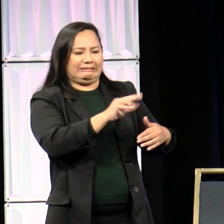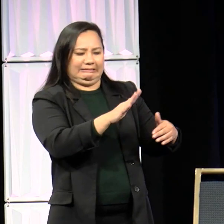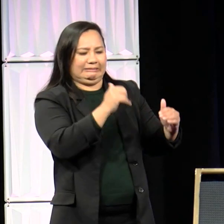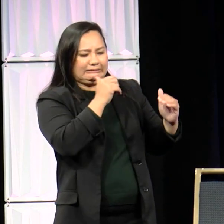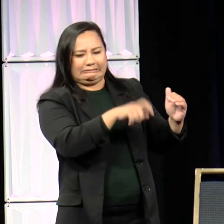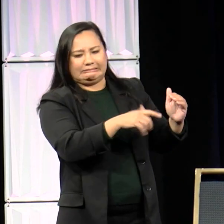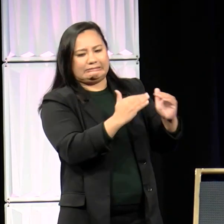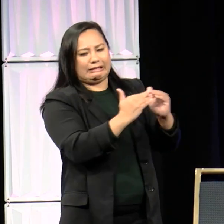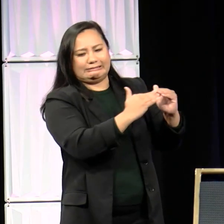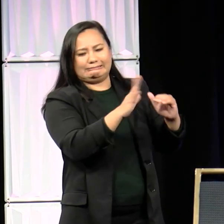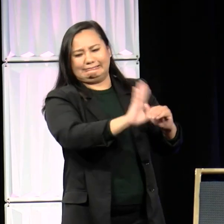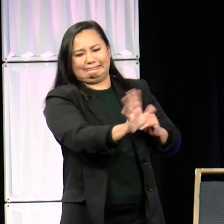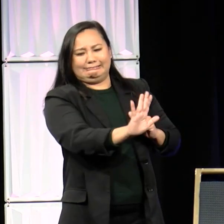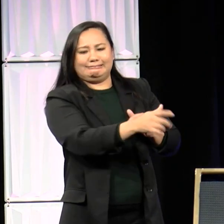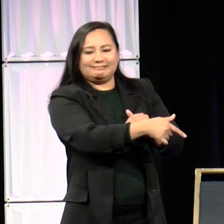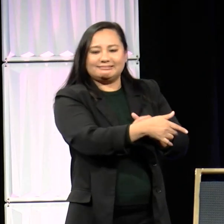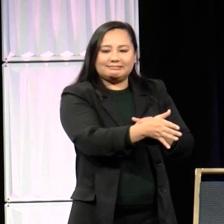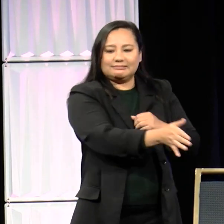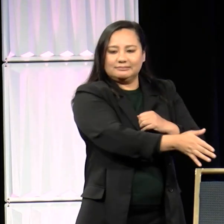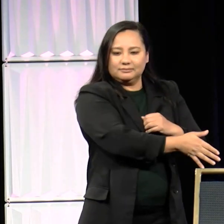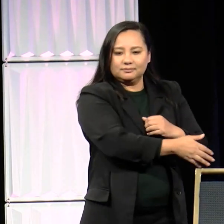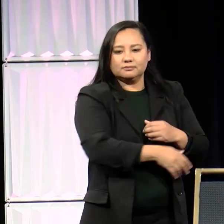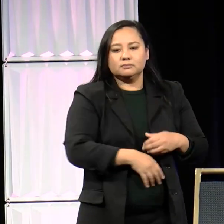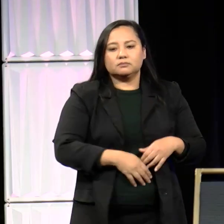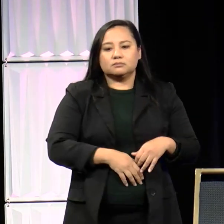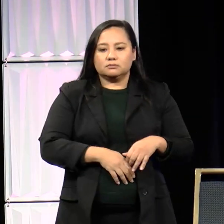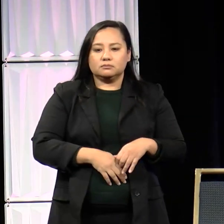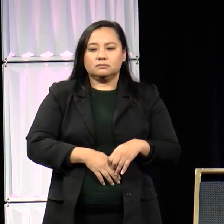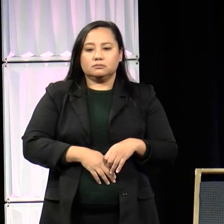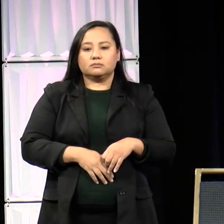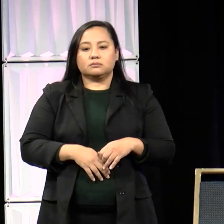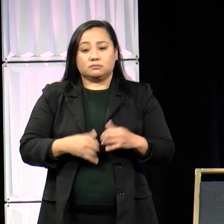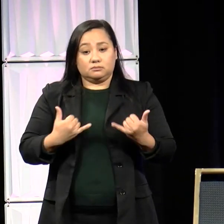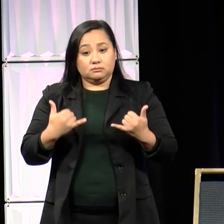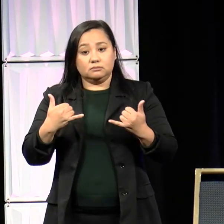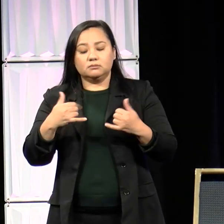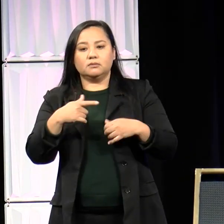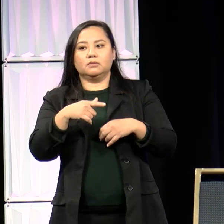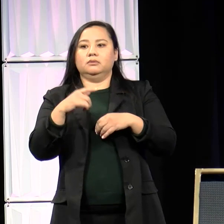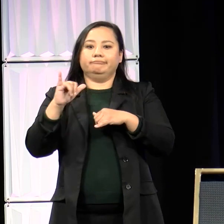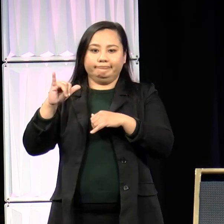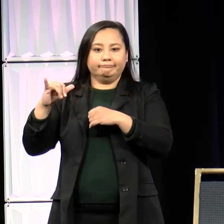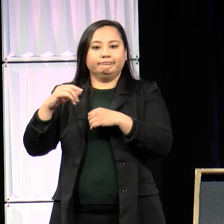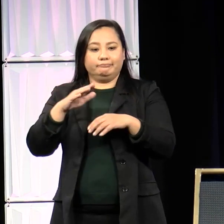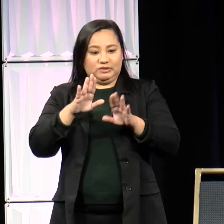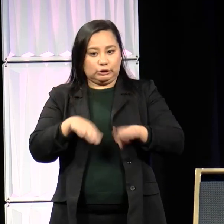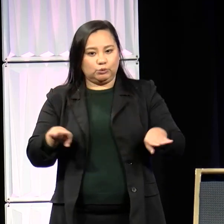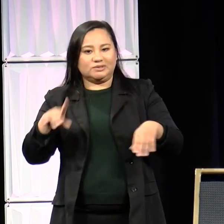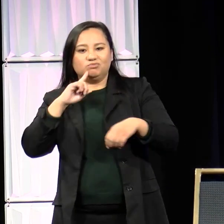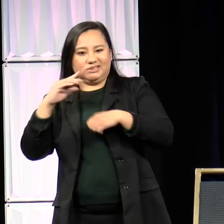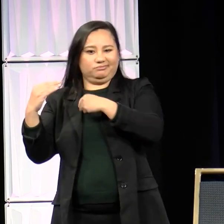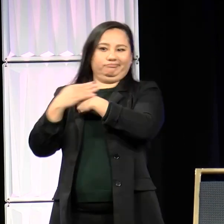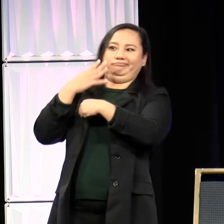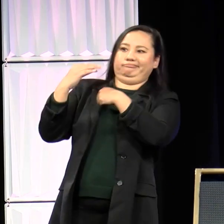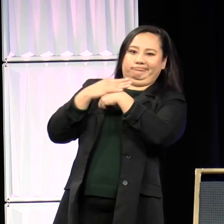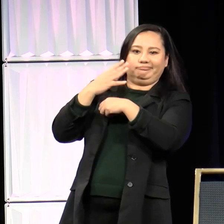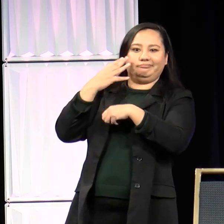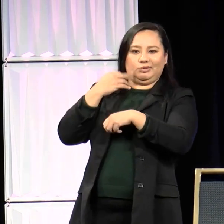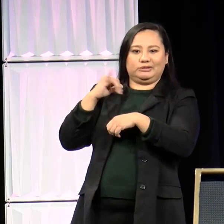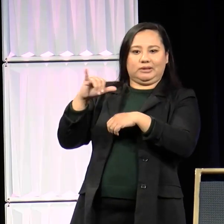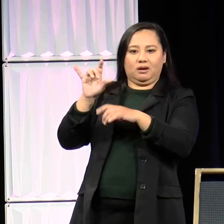Children are being impacted by sexual violence. Children are being impacted by laws that infringe on their bodily autonomy.